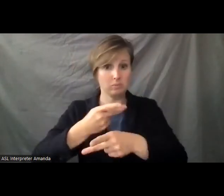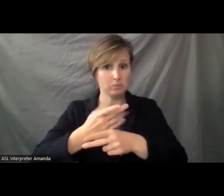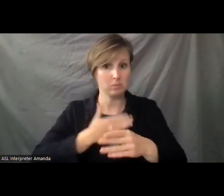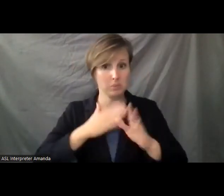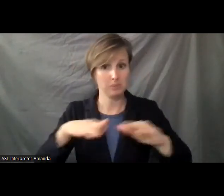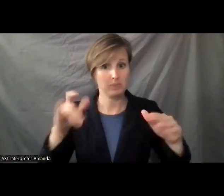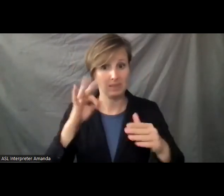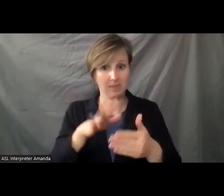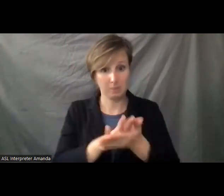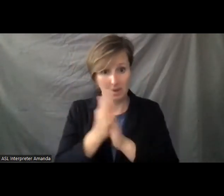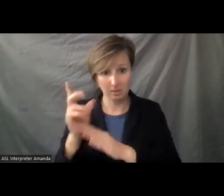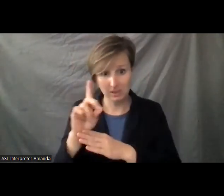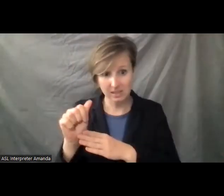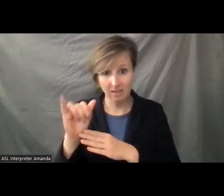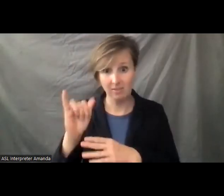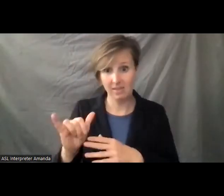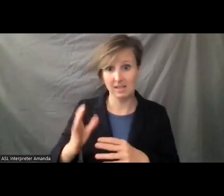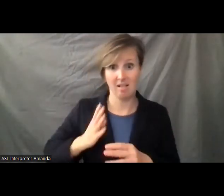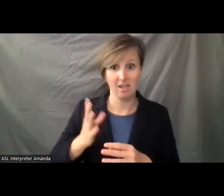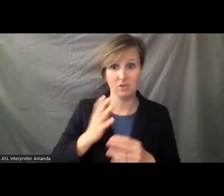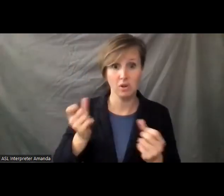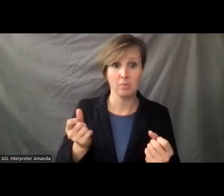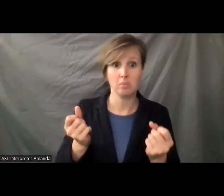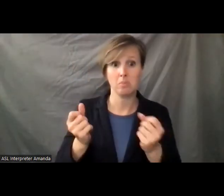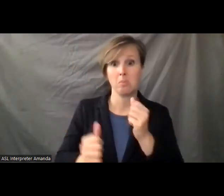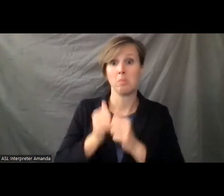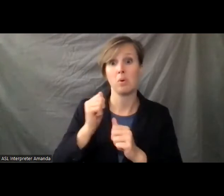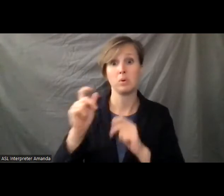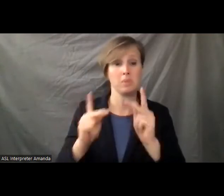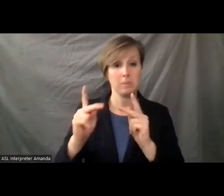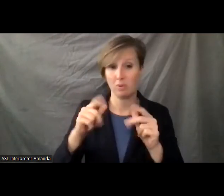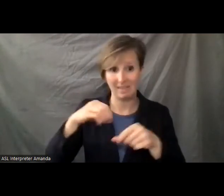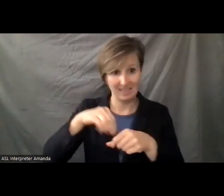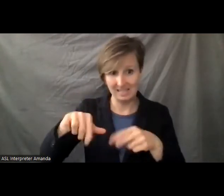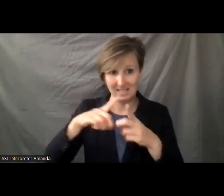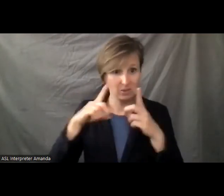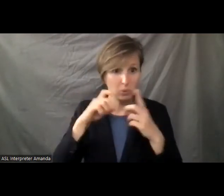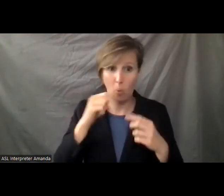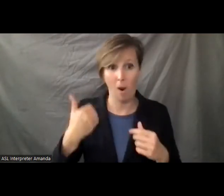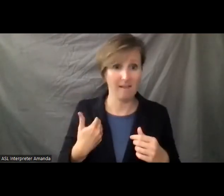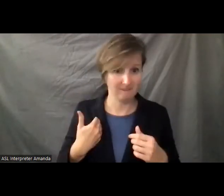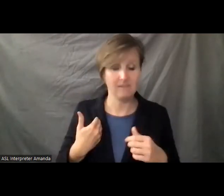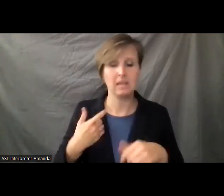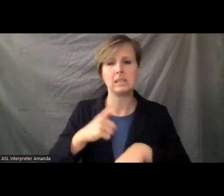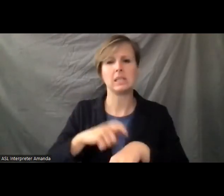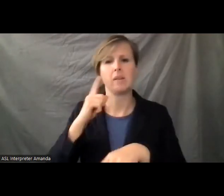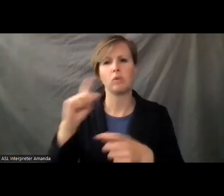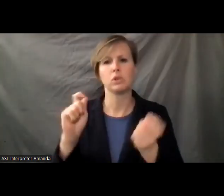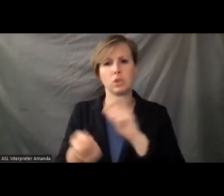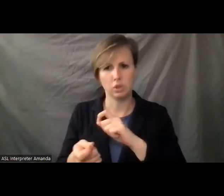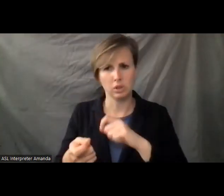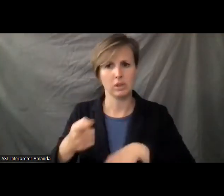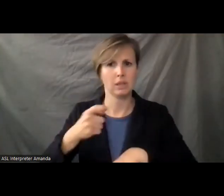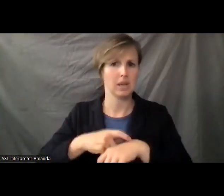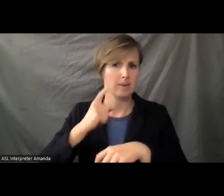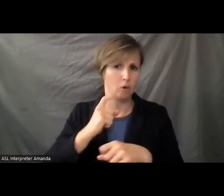disabled. That is a luxury the majority of people in this district do not have. It's time for change. It's time for